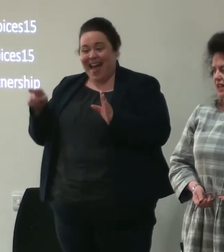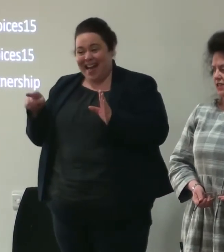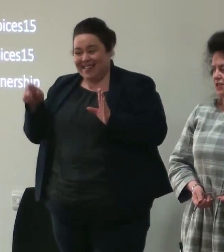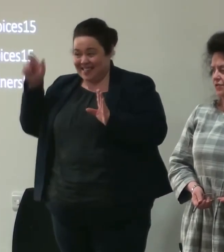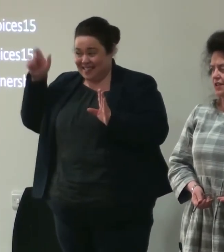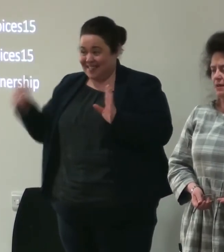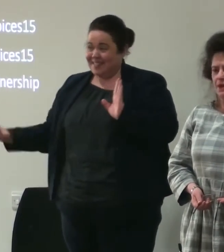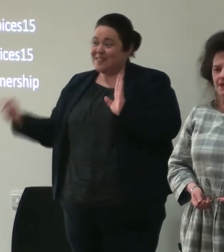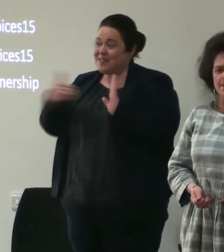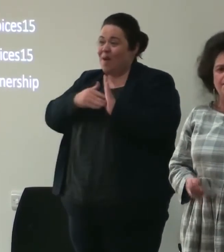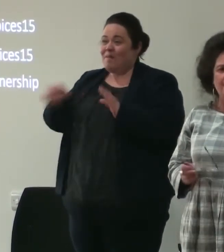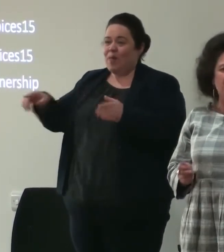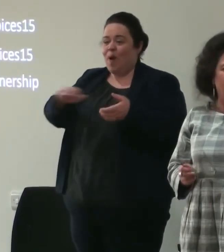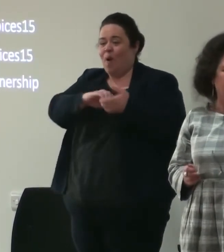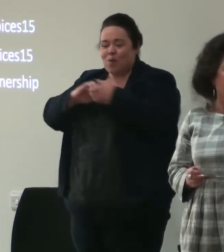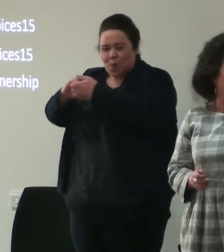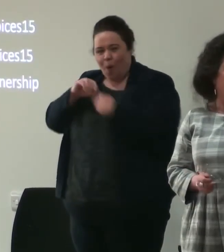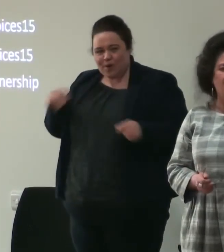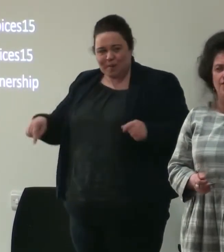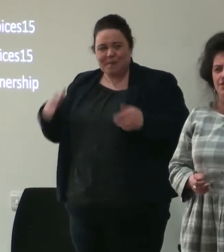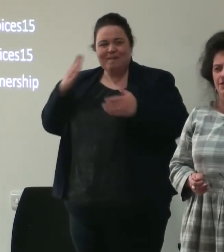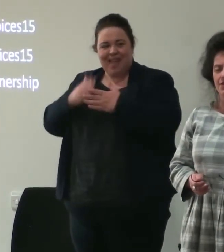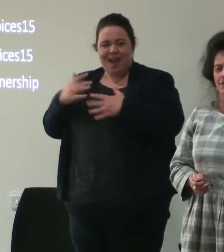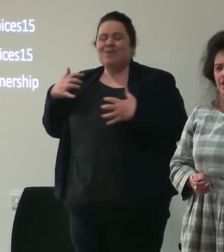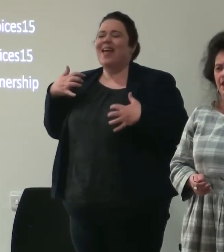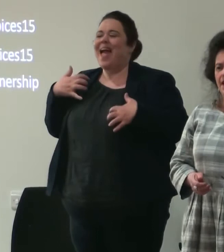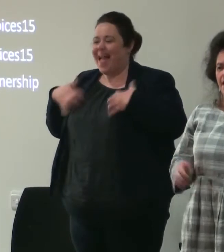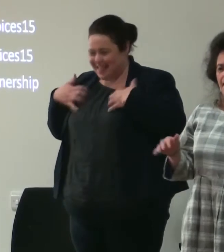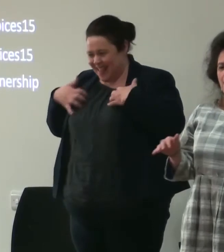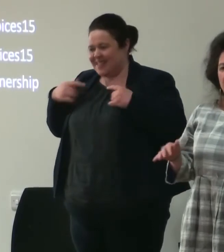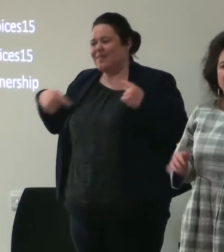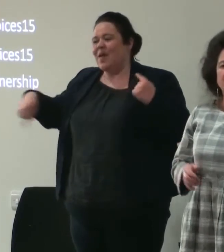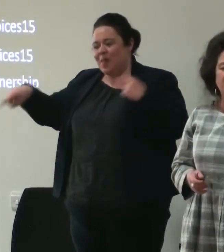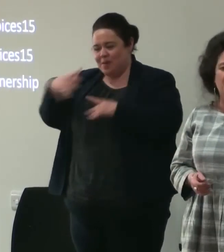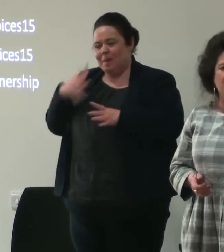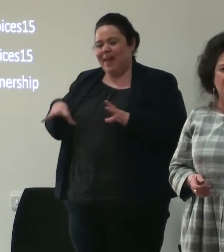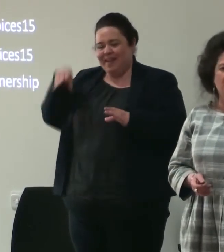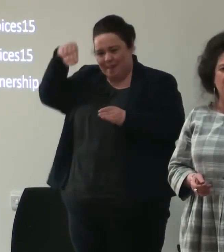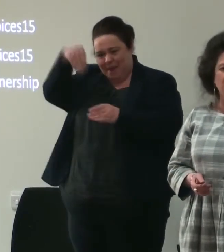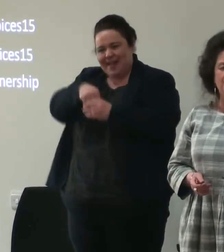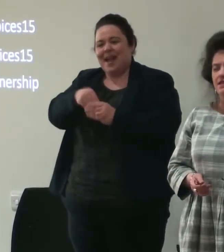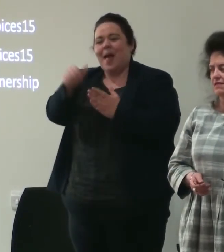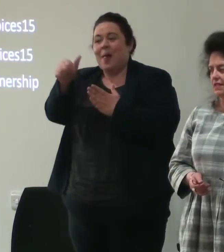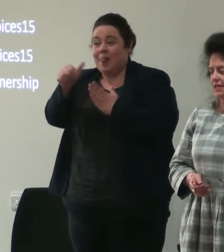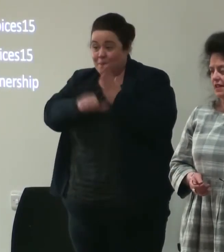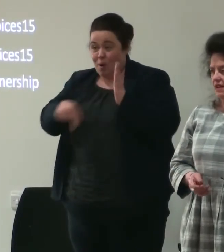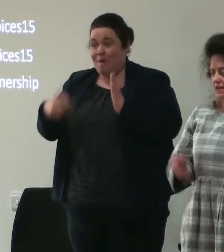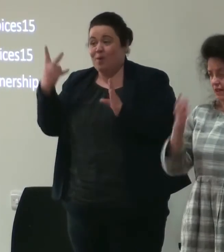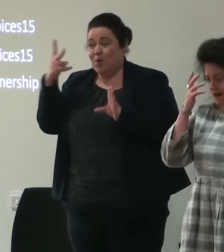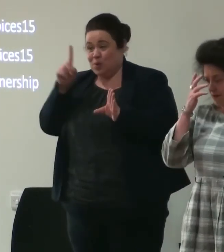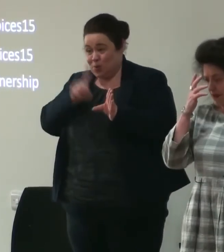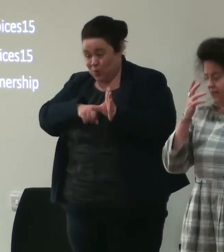consortium and it's been very exciting for those of us who've been embedded in the program for two years